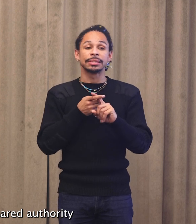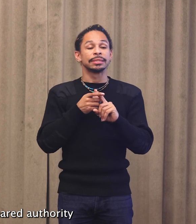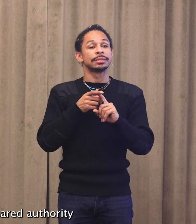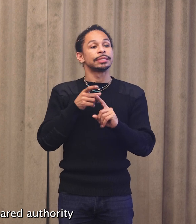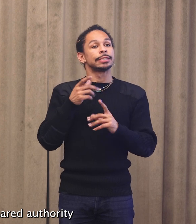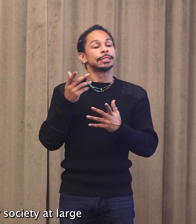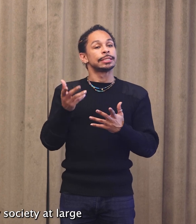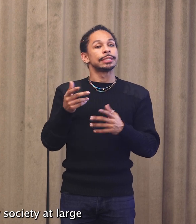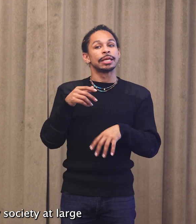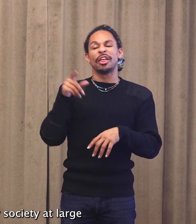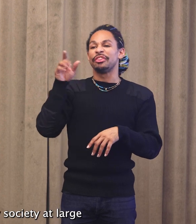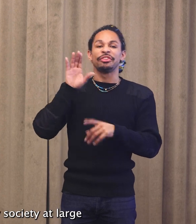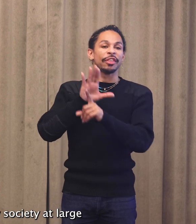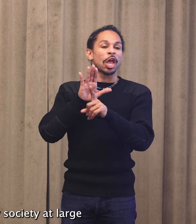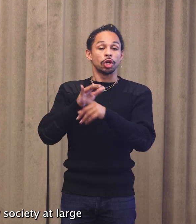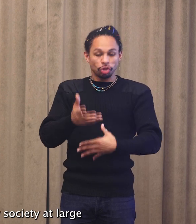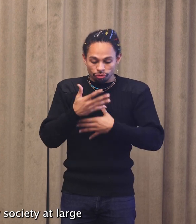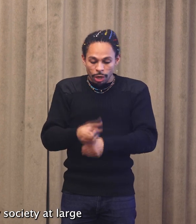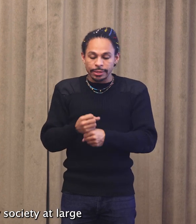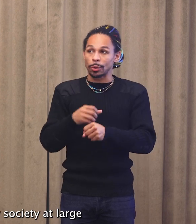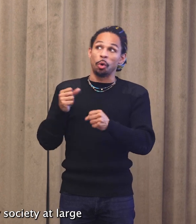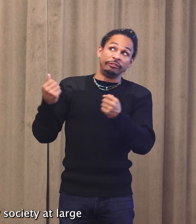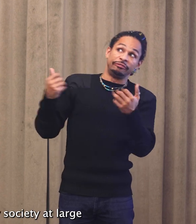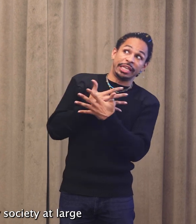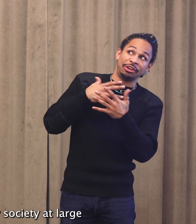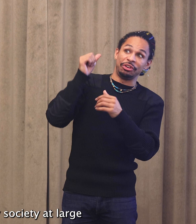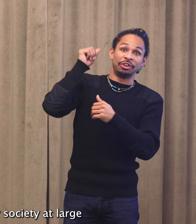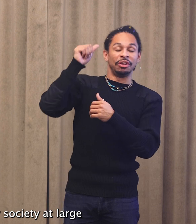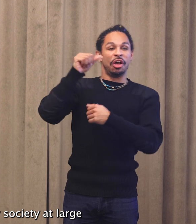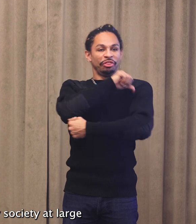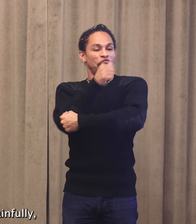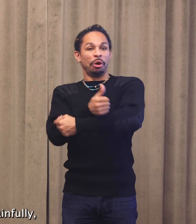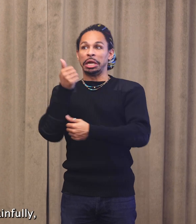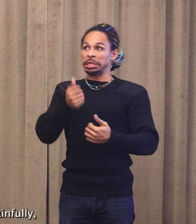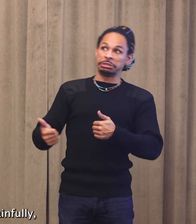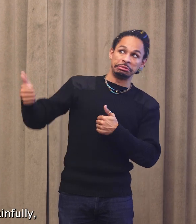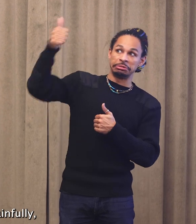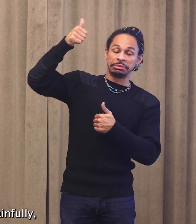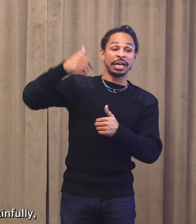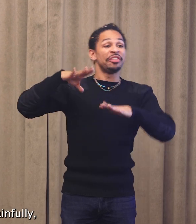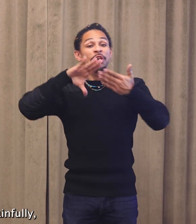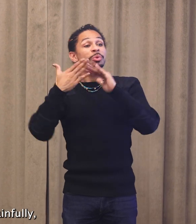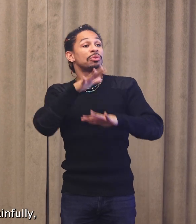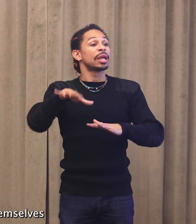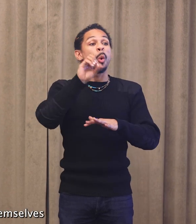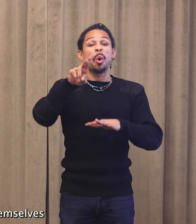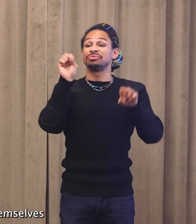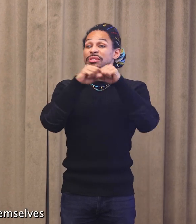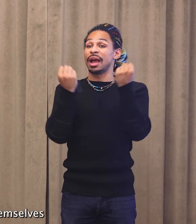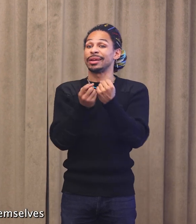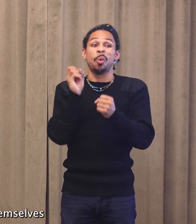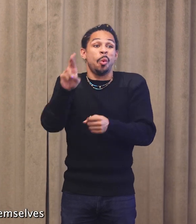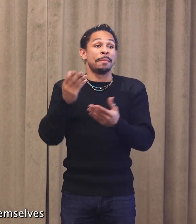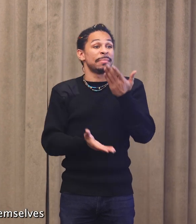feared authority figures, community, society at large, or, most painfully, that